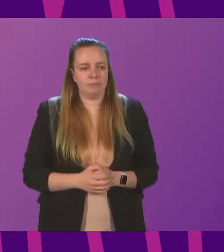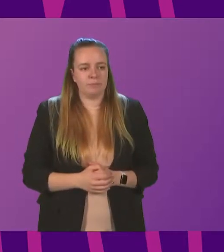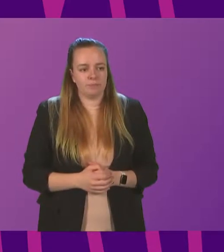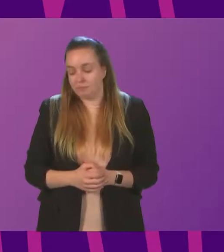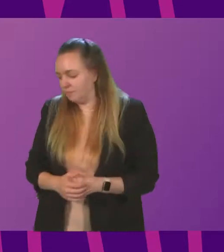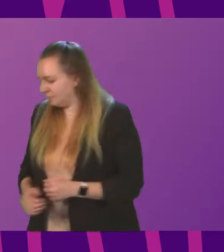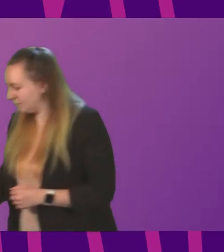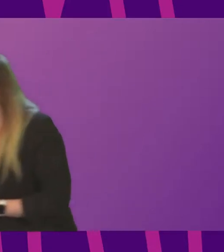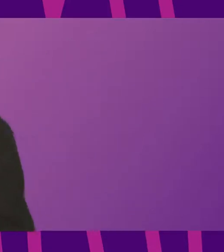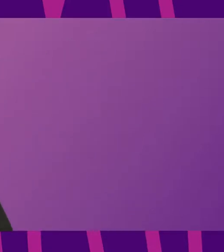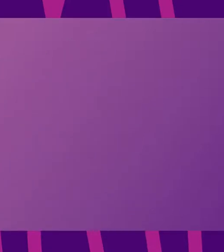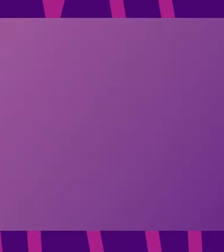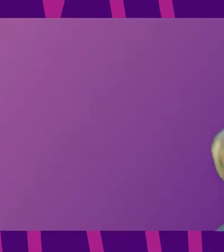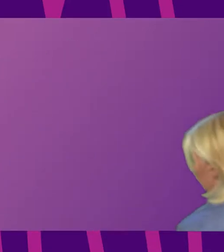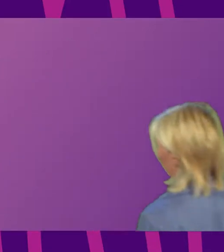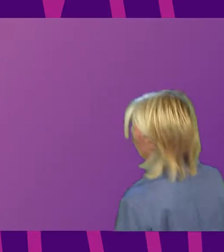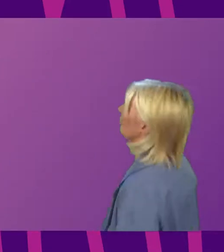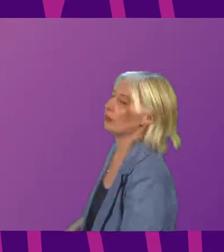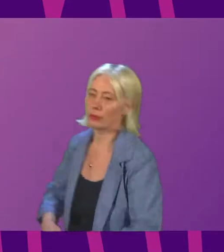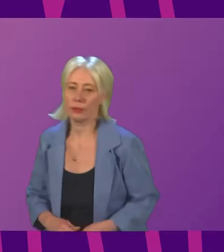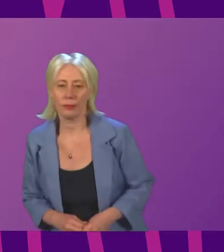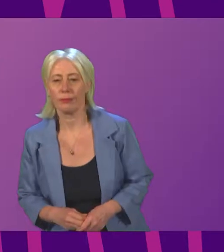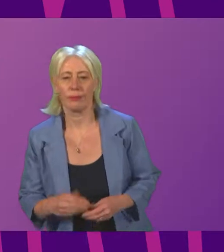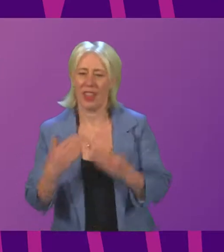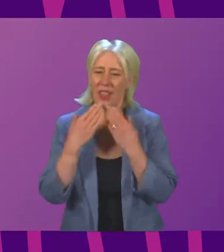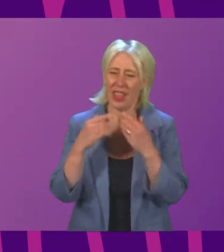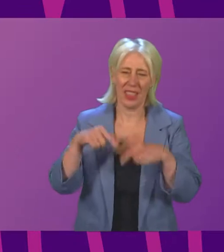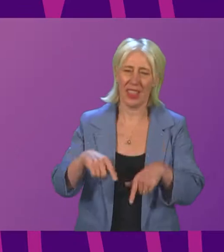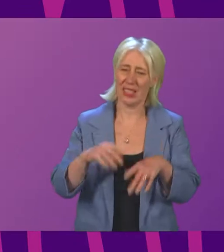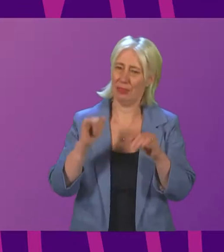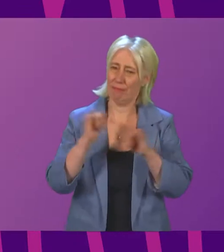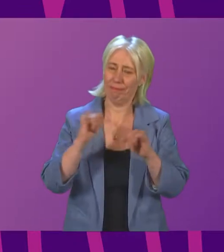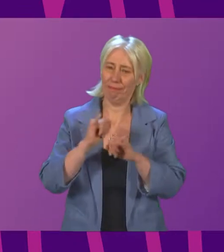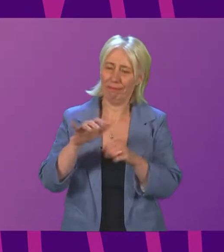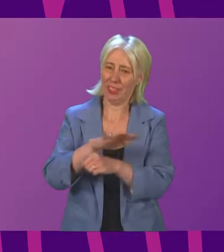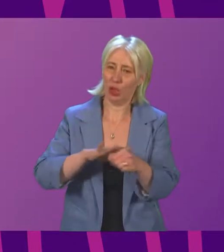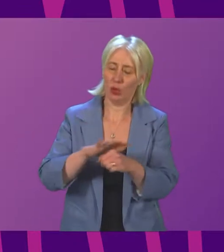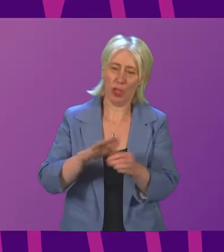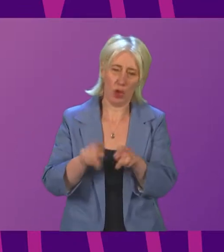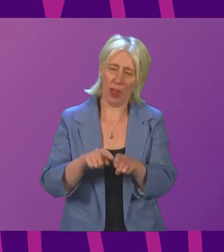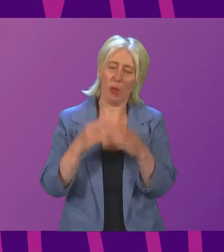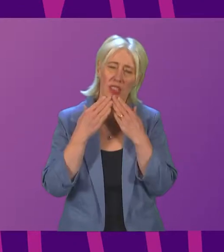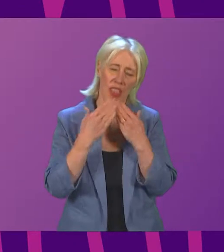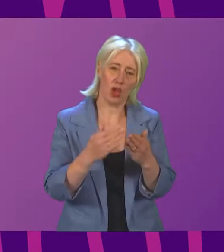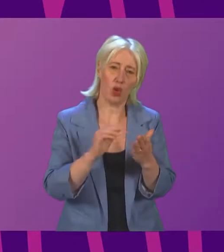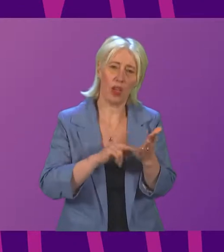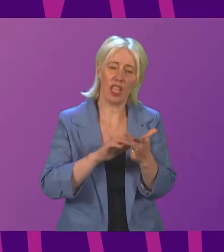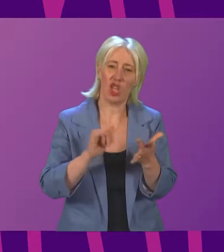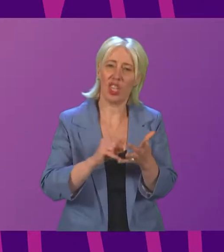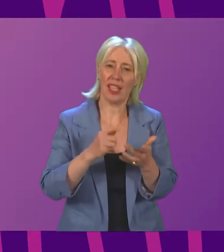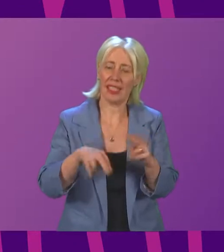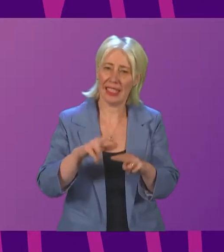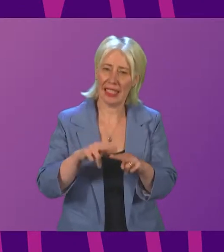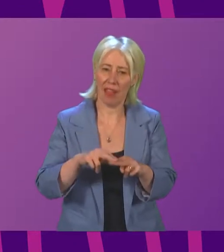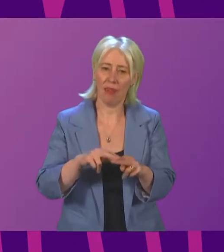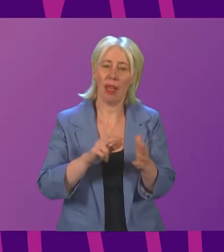Thank you, Presiding Officer. This is an extremely serious situation, and I would want to also thank our NHS staff. But NHS Lanningshire